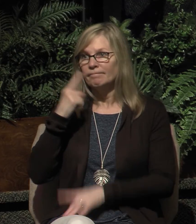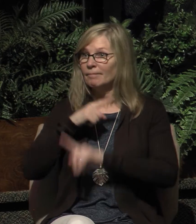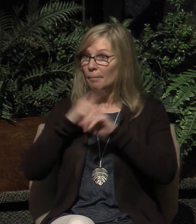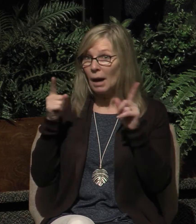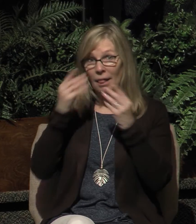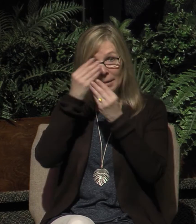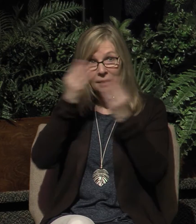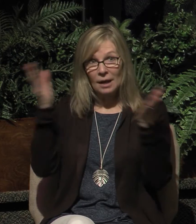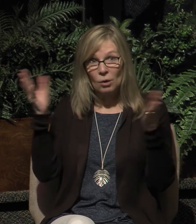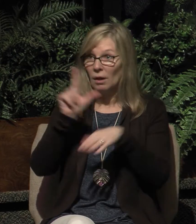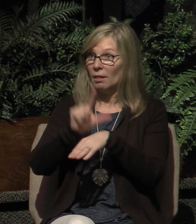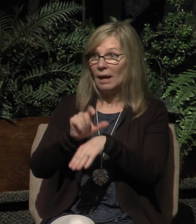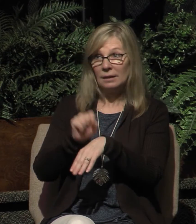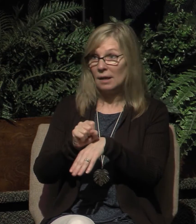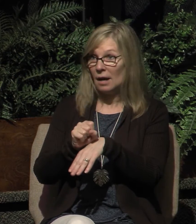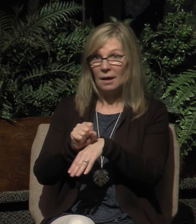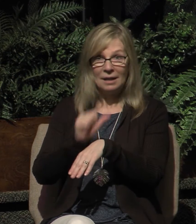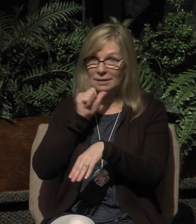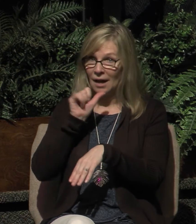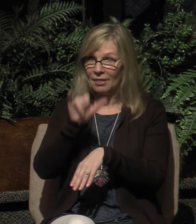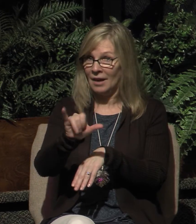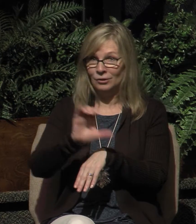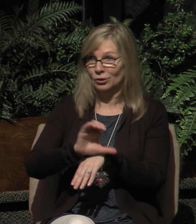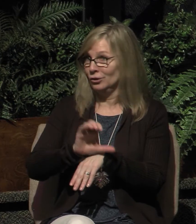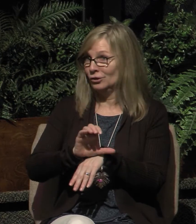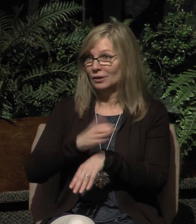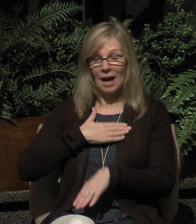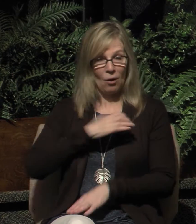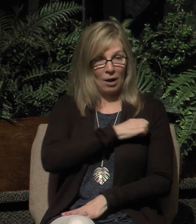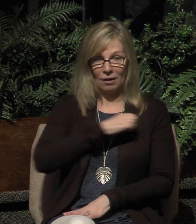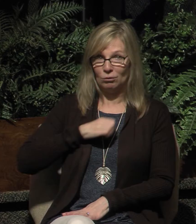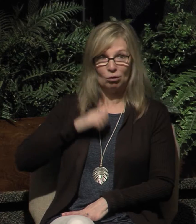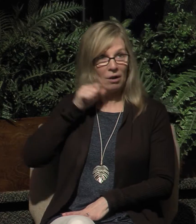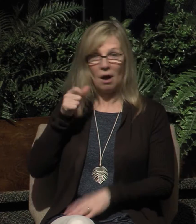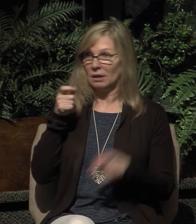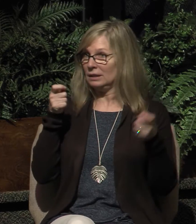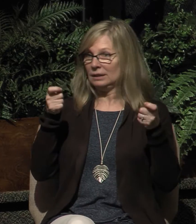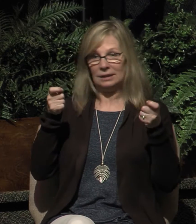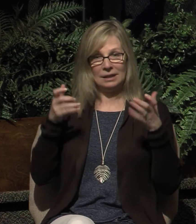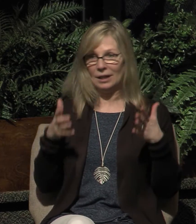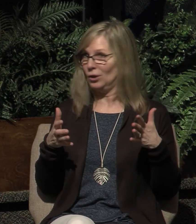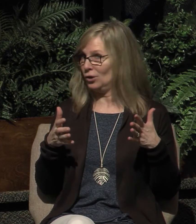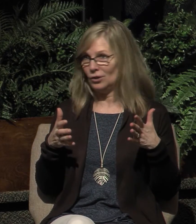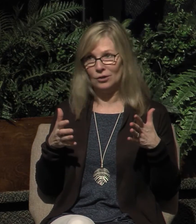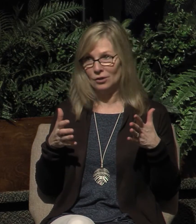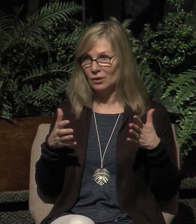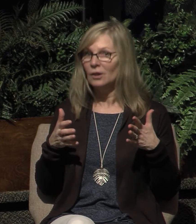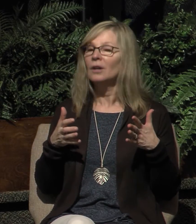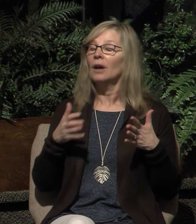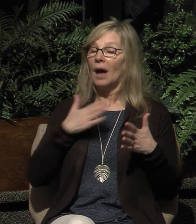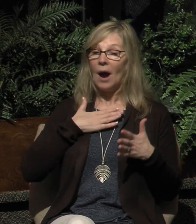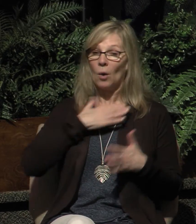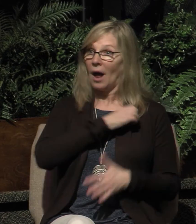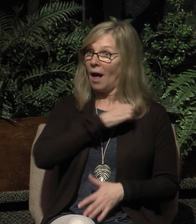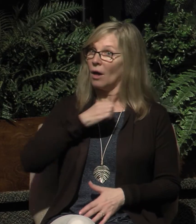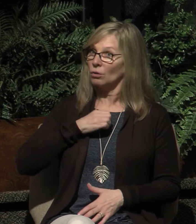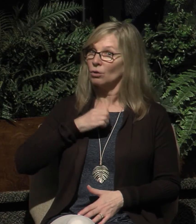is not your old church. And our elders are not dictators. They are men of God with a proven